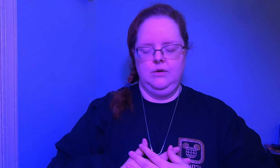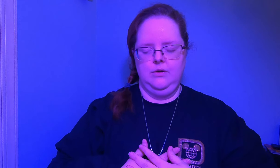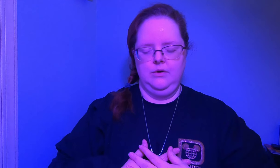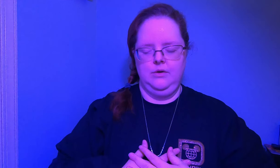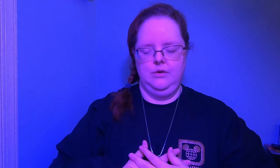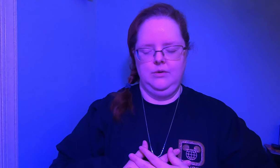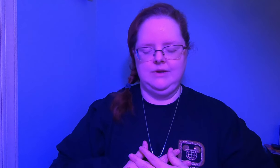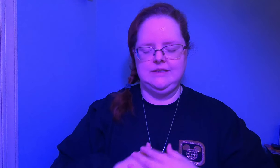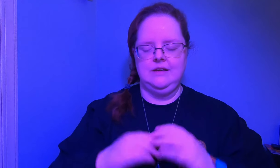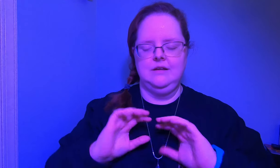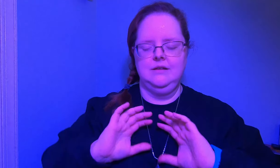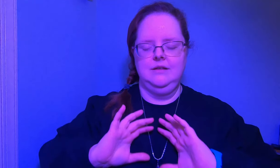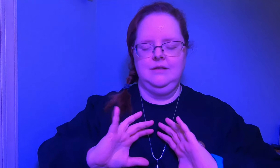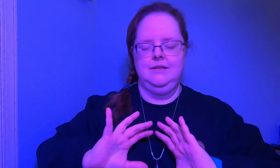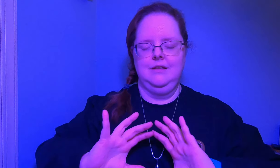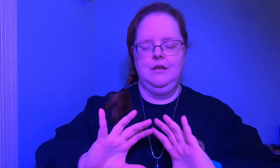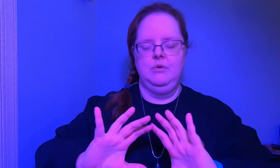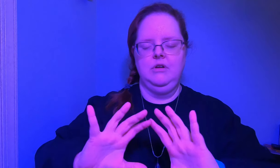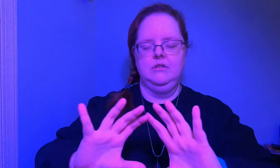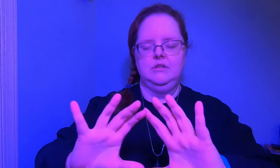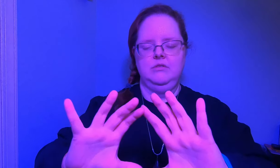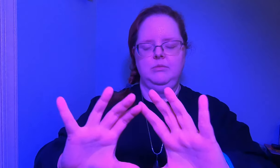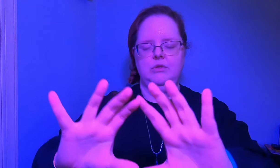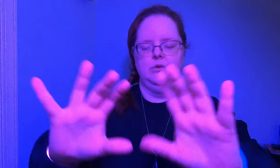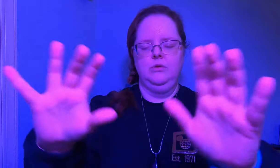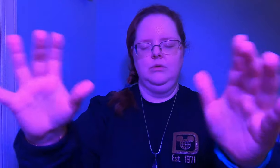we send a pulse of blue